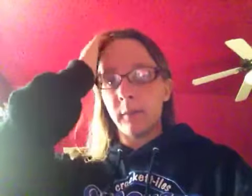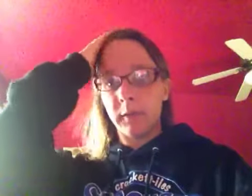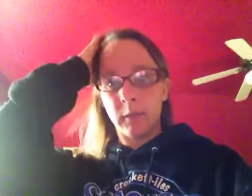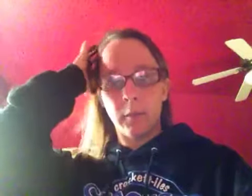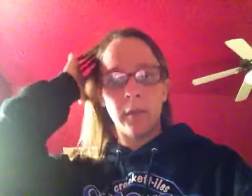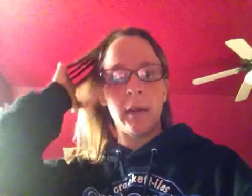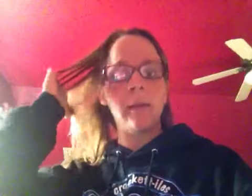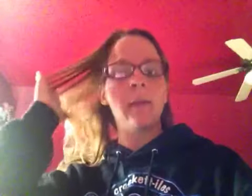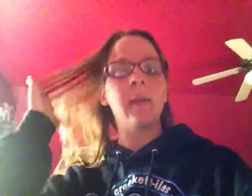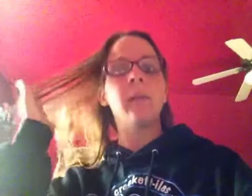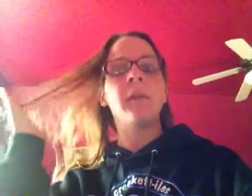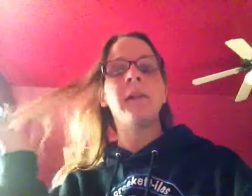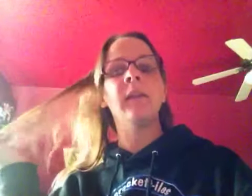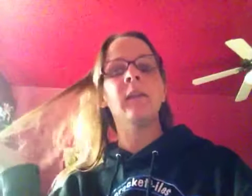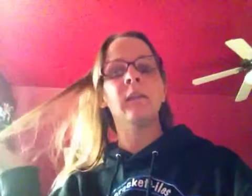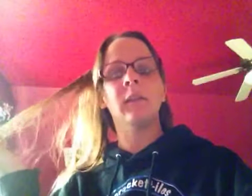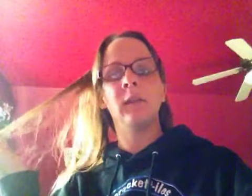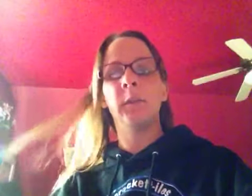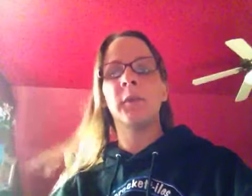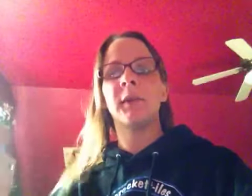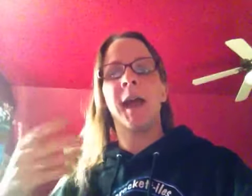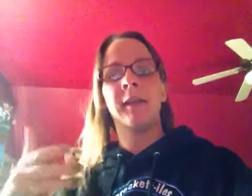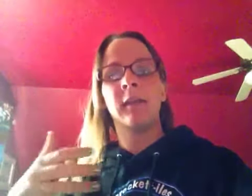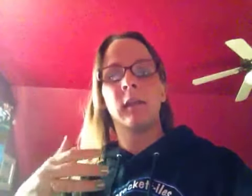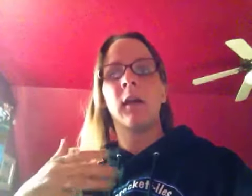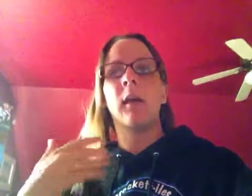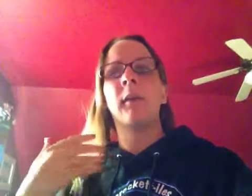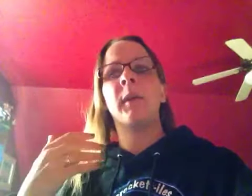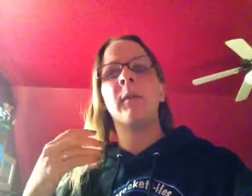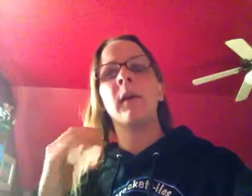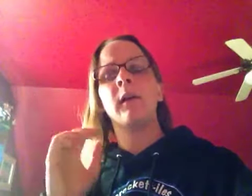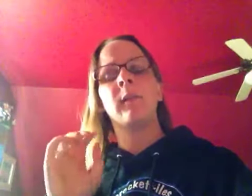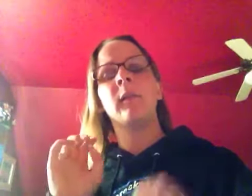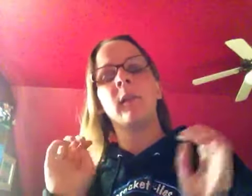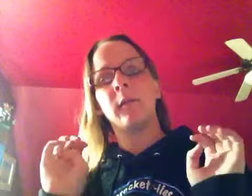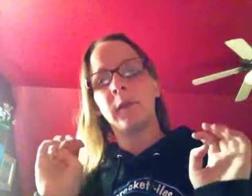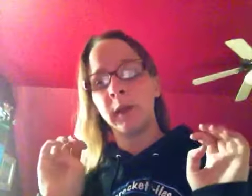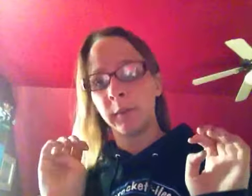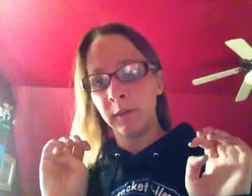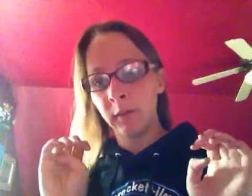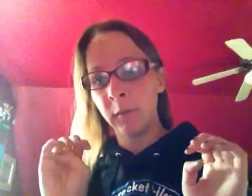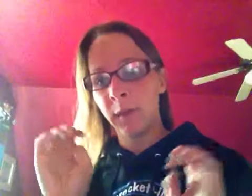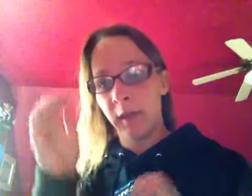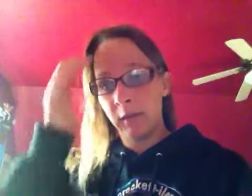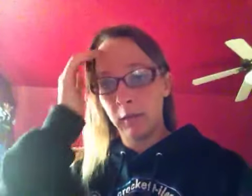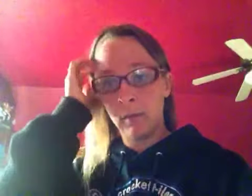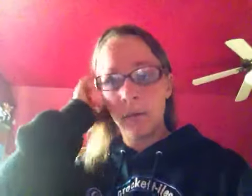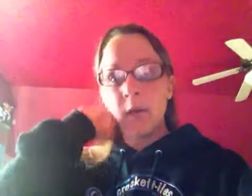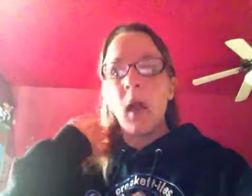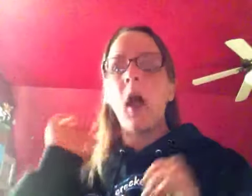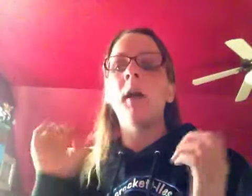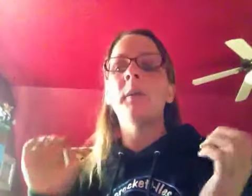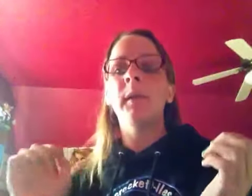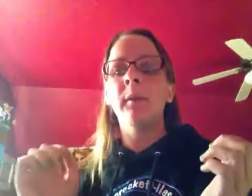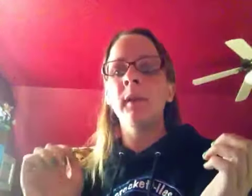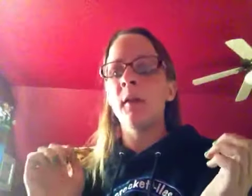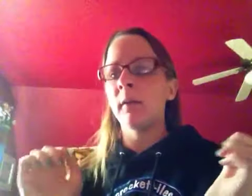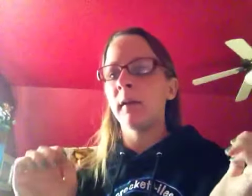about the employees the employees are super nice the people that even for an expensive place the people that work